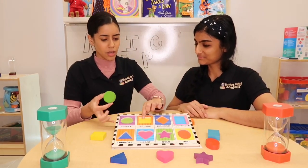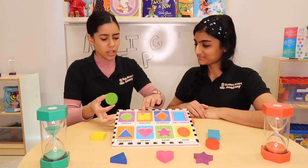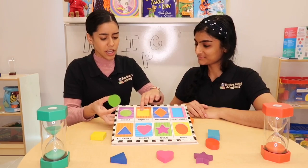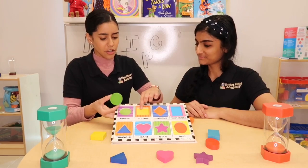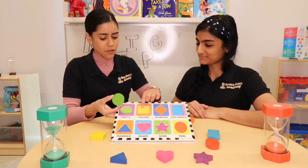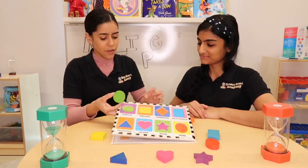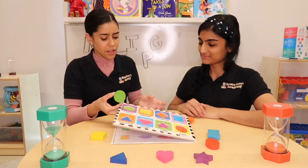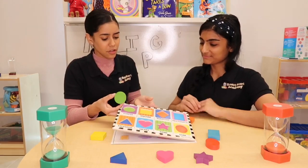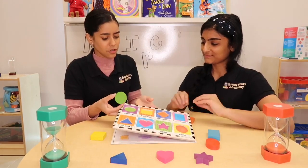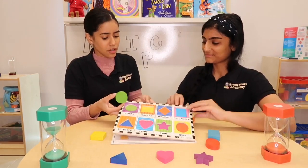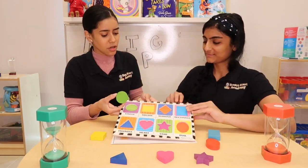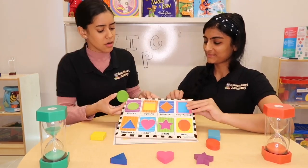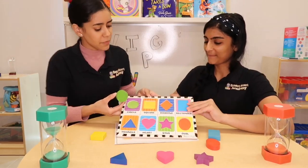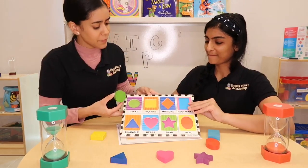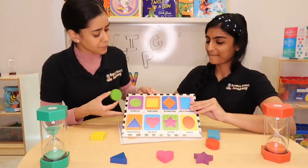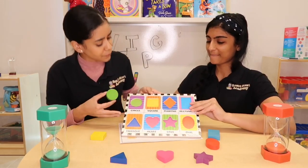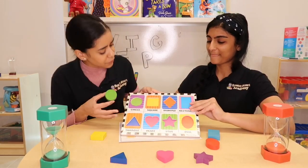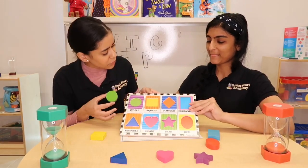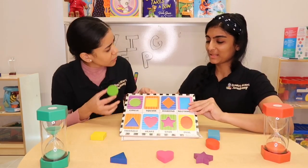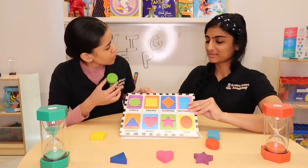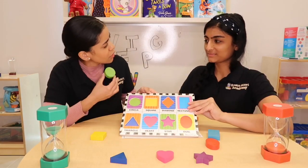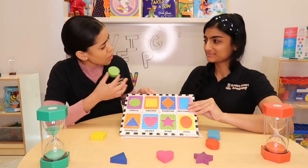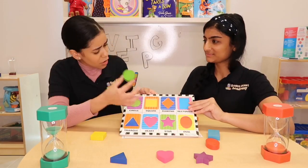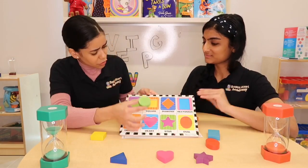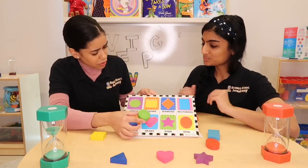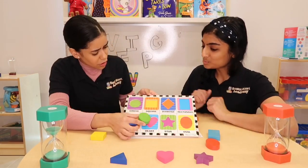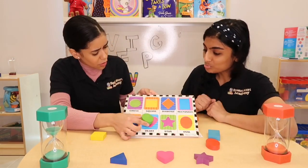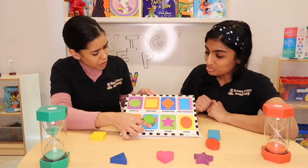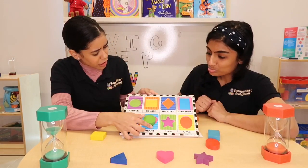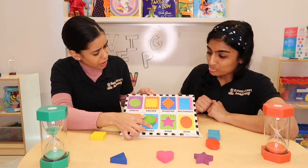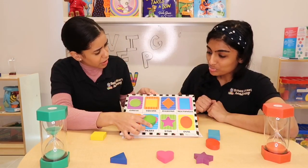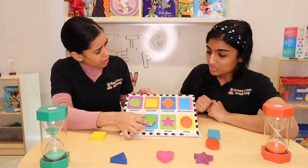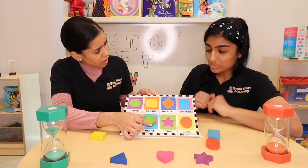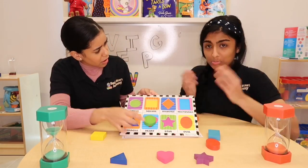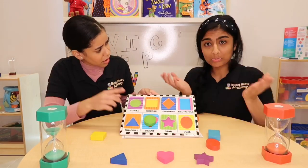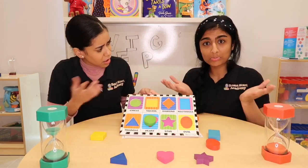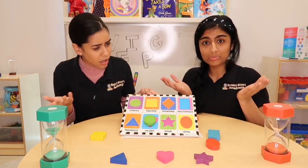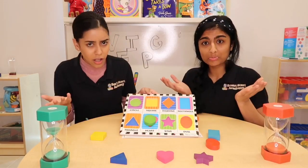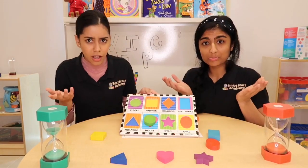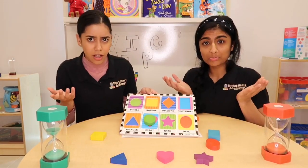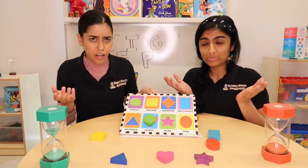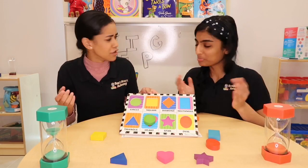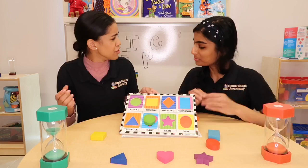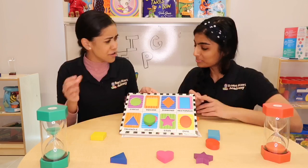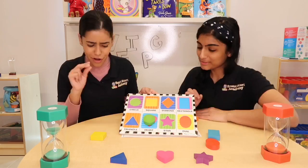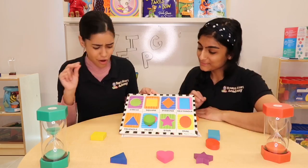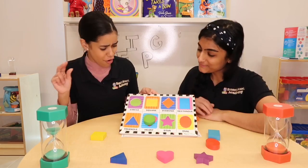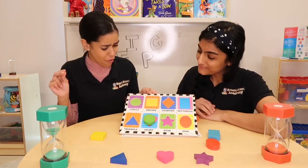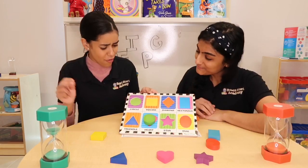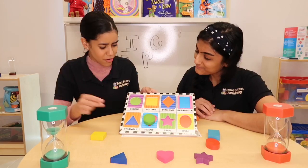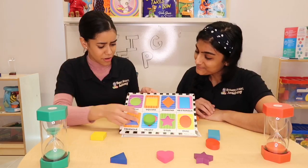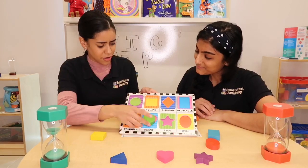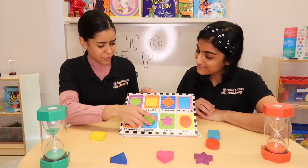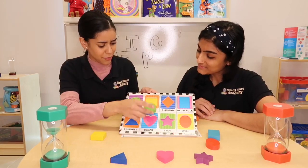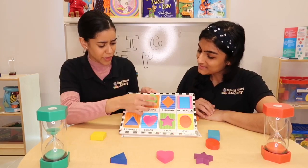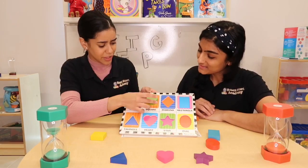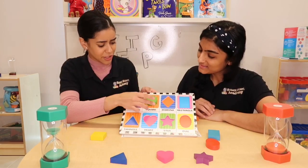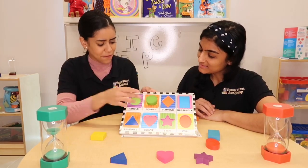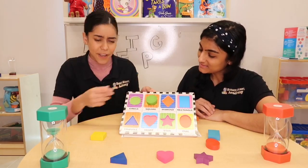Can you find the circle? Does it go here? No. Does it fit